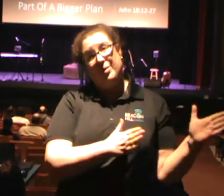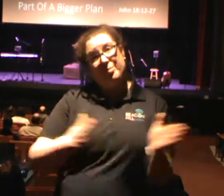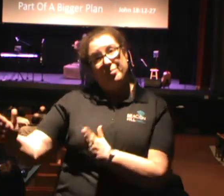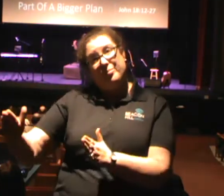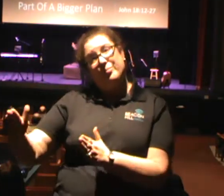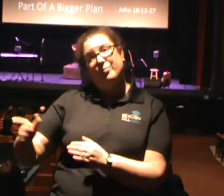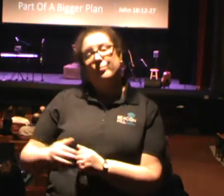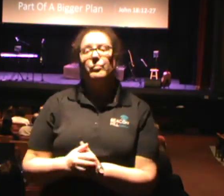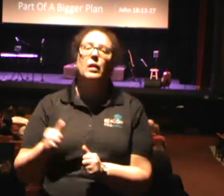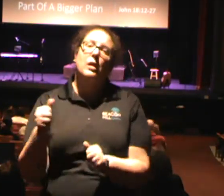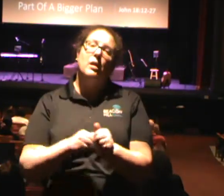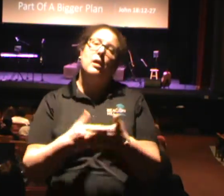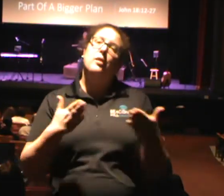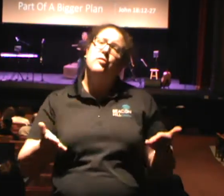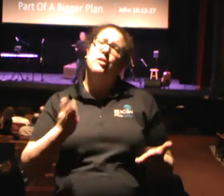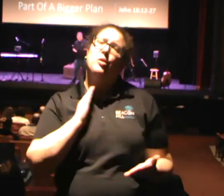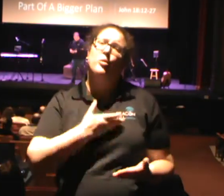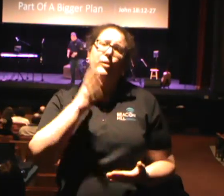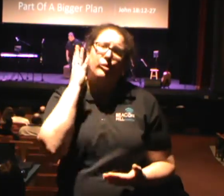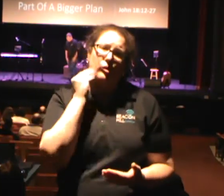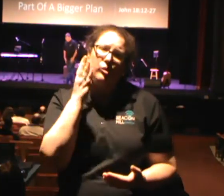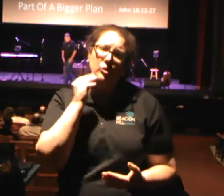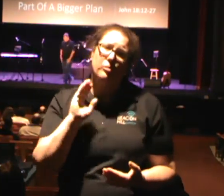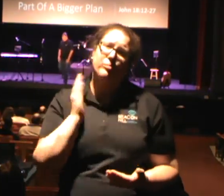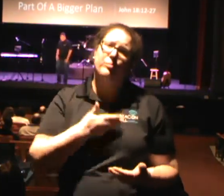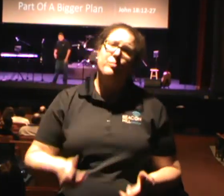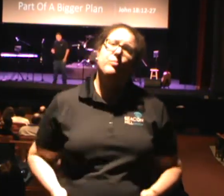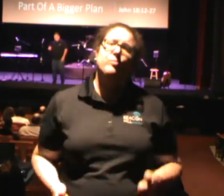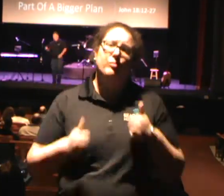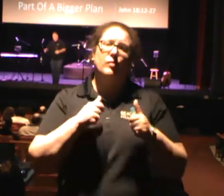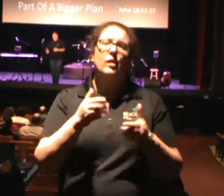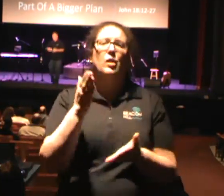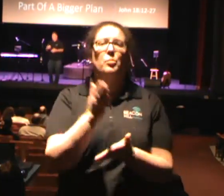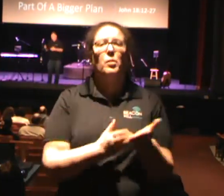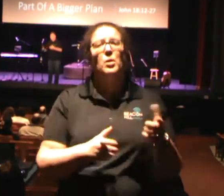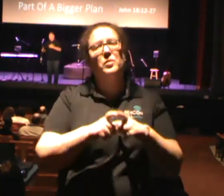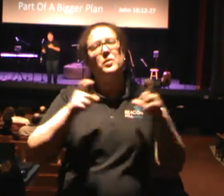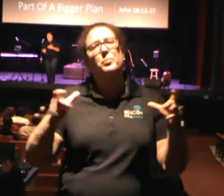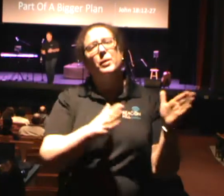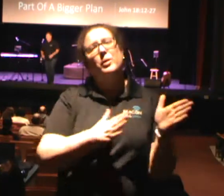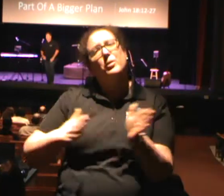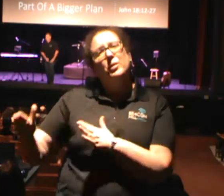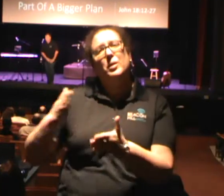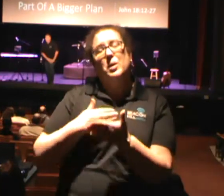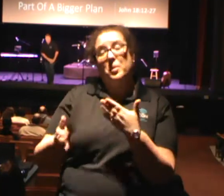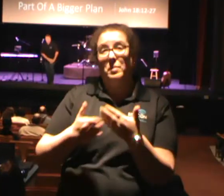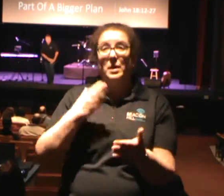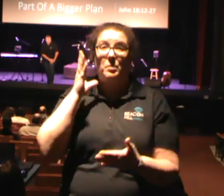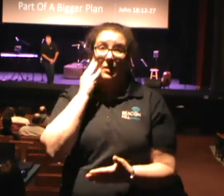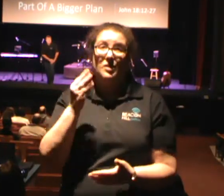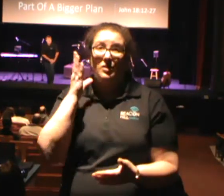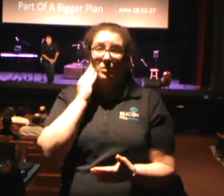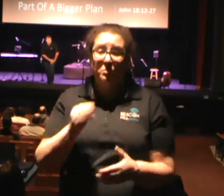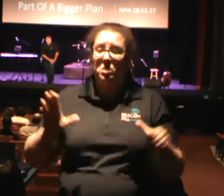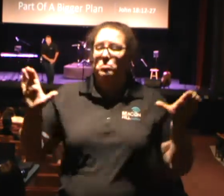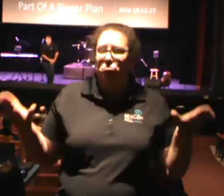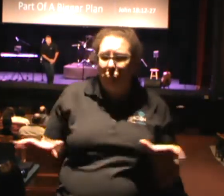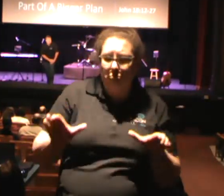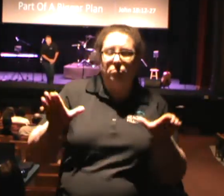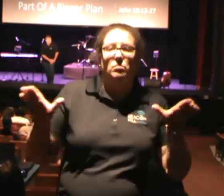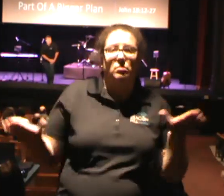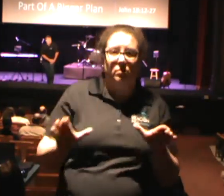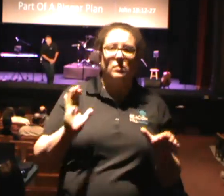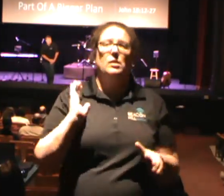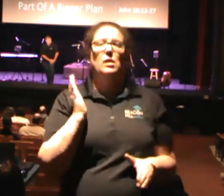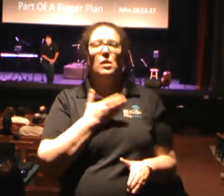Everything that we're going through in our life is part of a bigger plan. While we may be going through motions in our life, Jesus